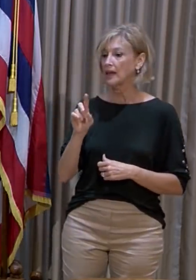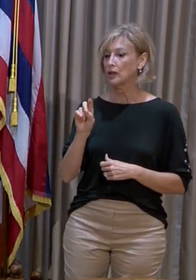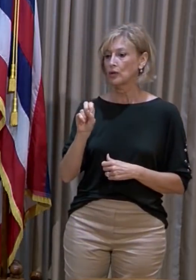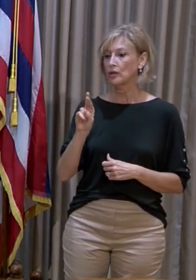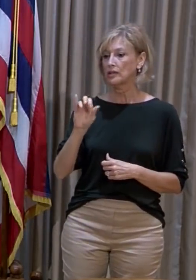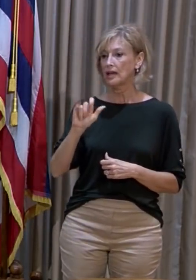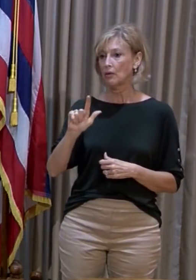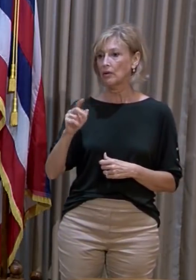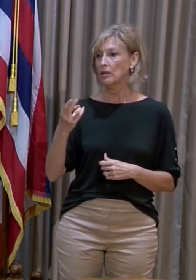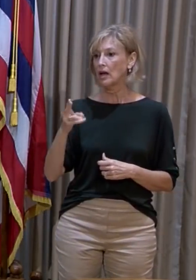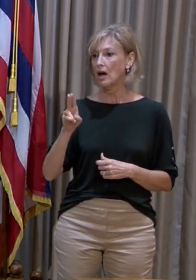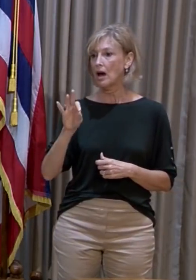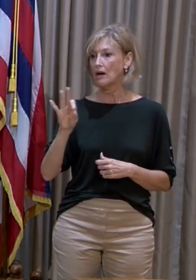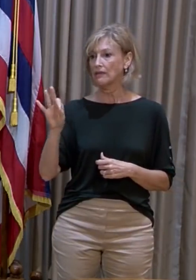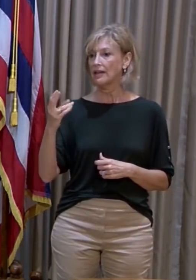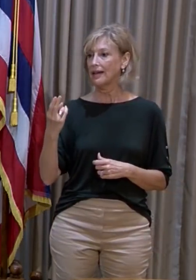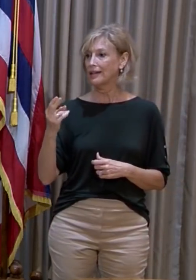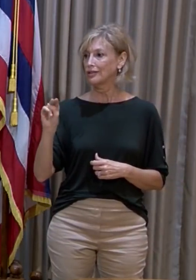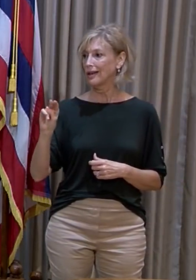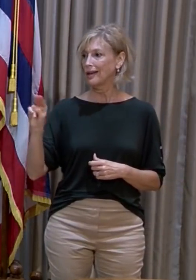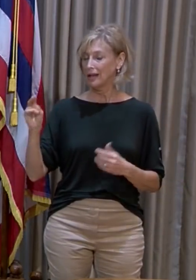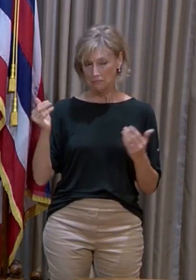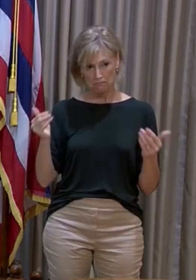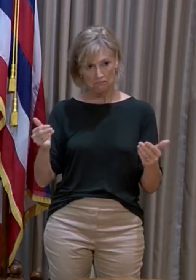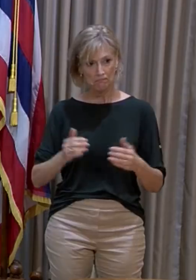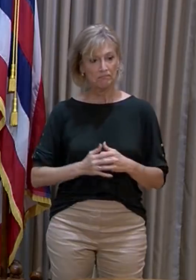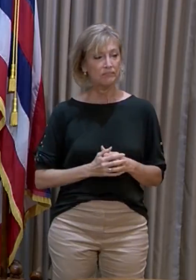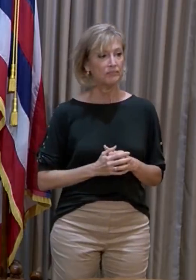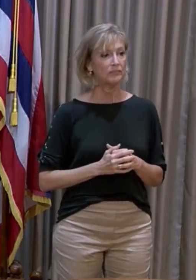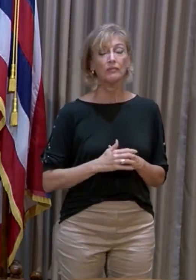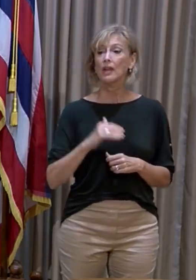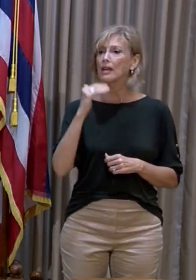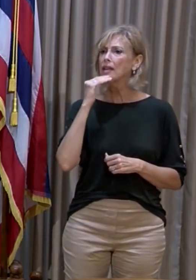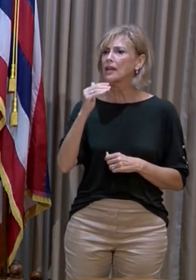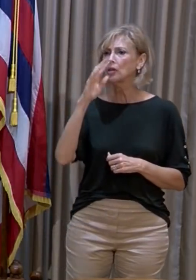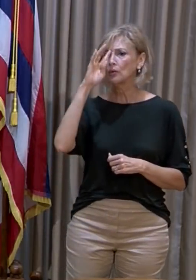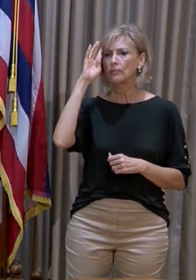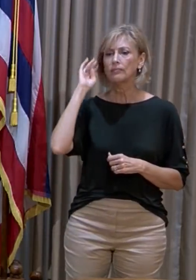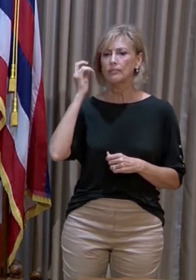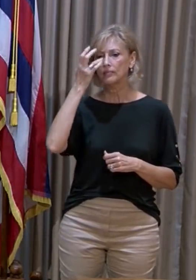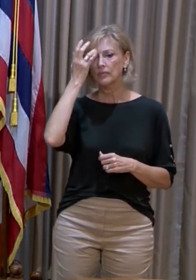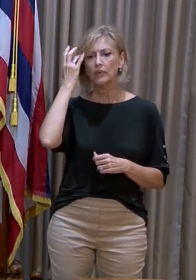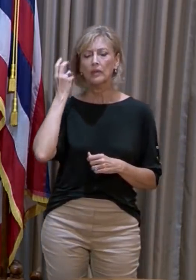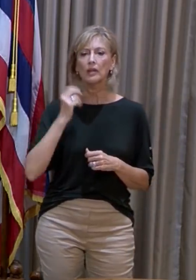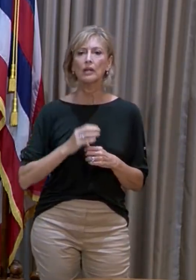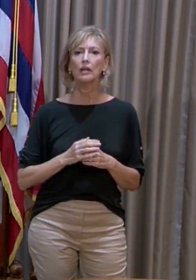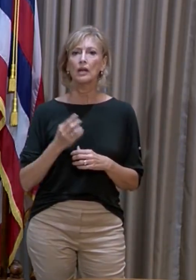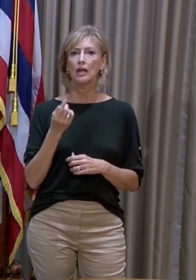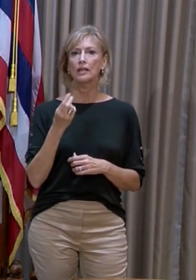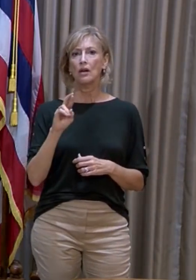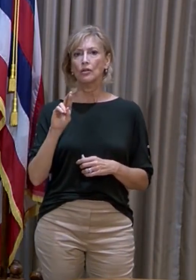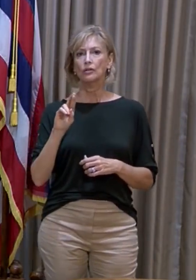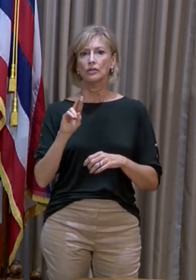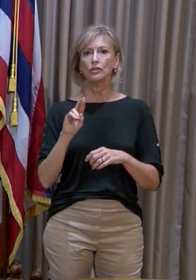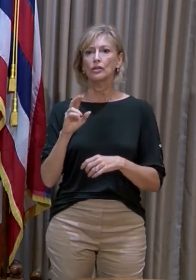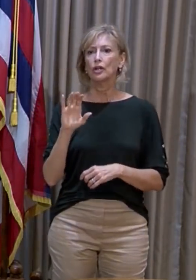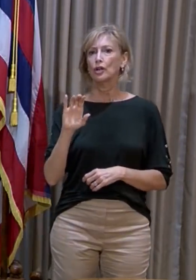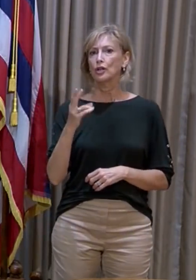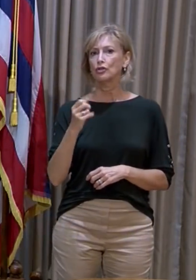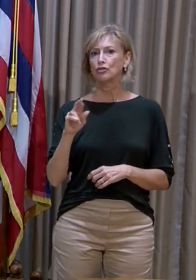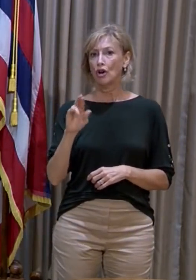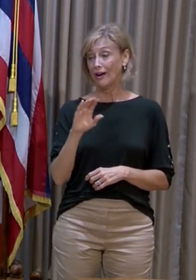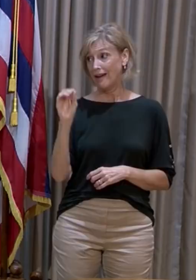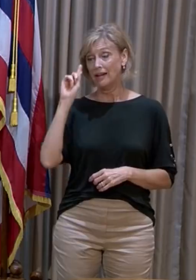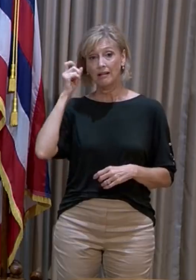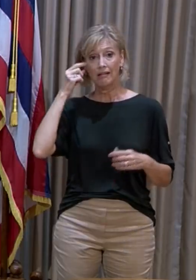Huff, HNN. Go ahead, Daryl. Thank you. For Dr. Char and also